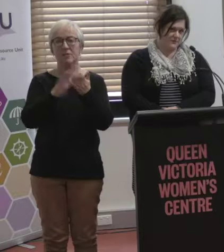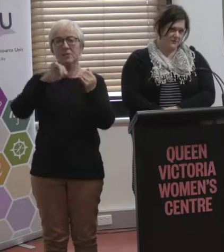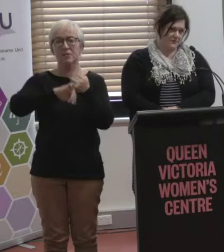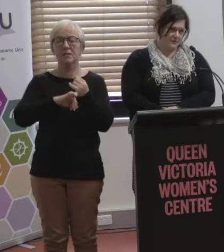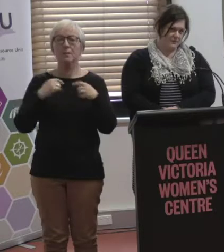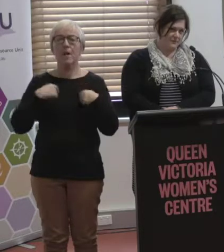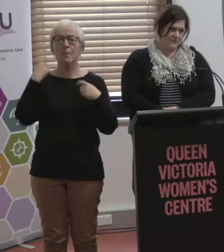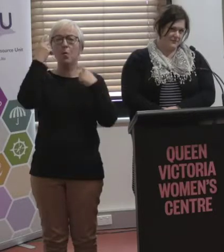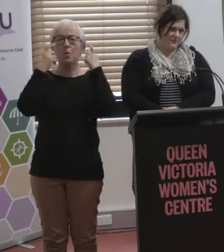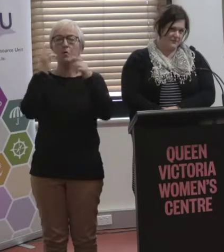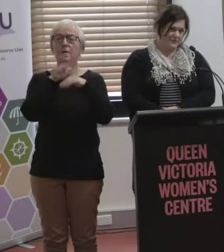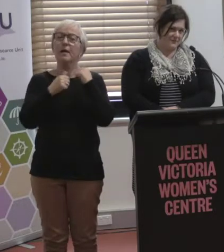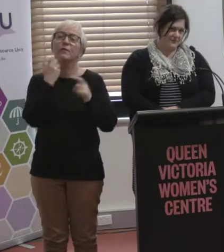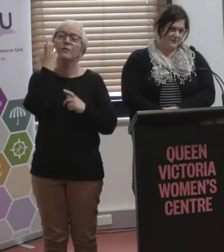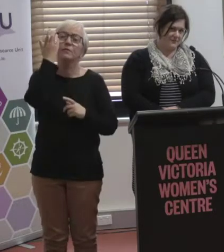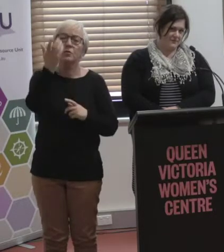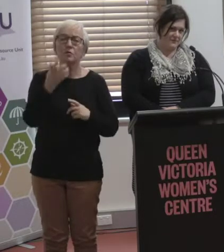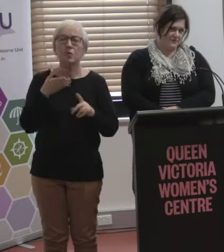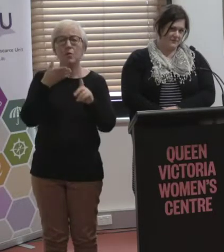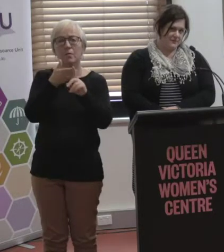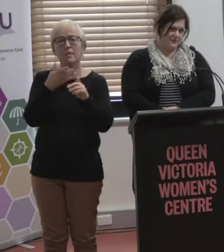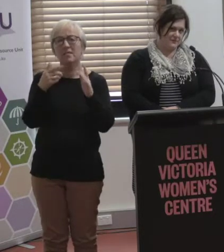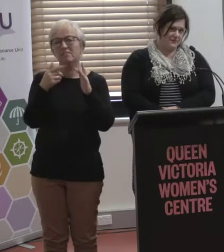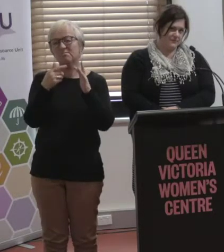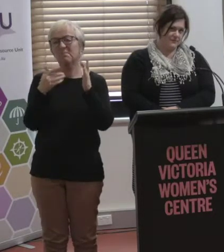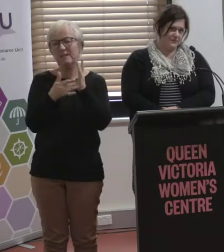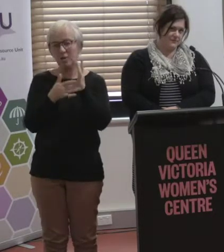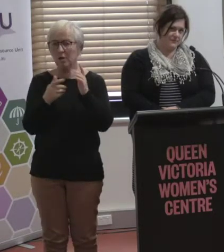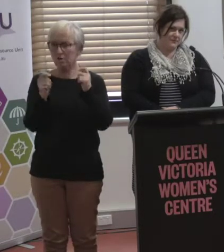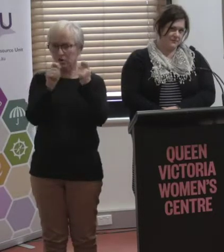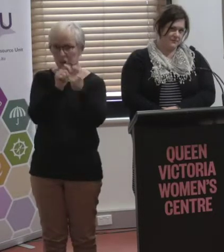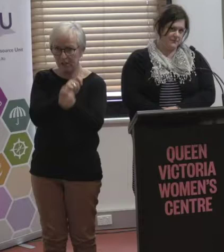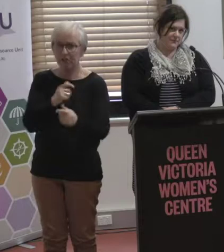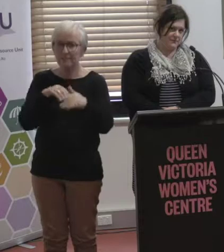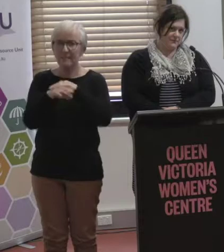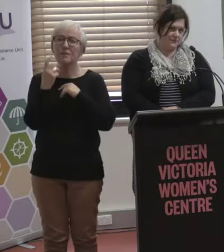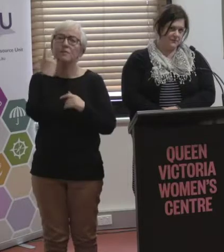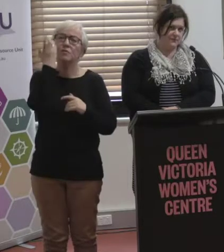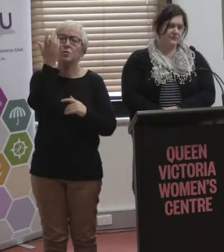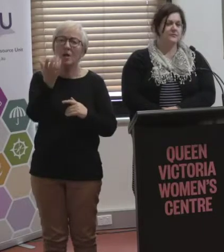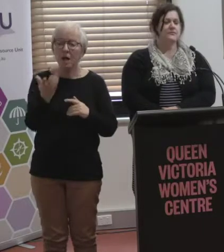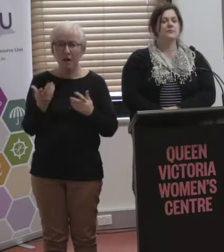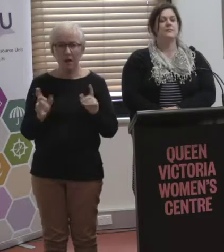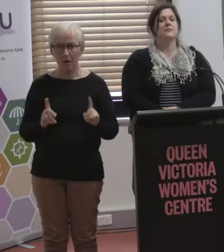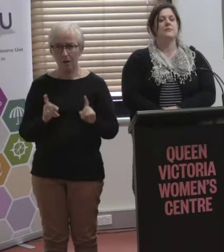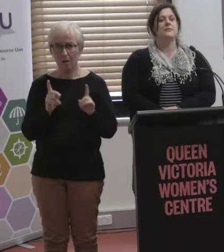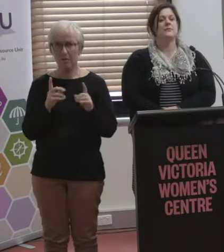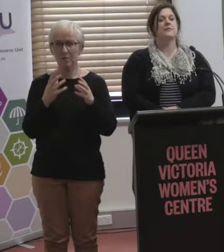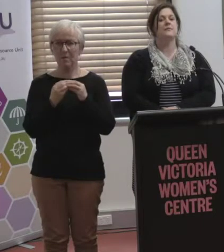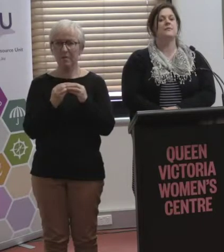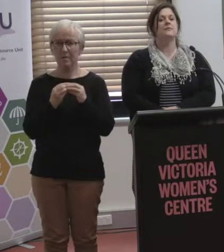about the future in regards to technological changes and so forth. So, in the future, what with